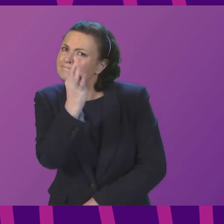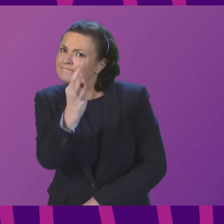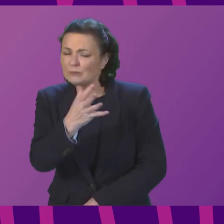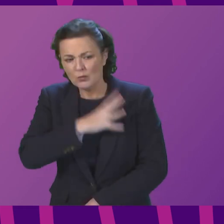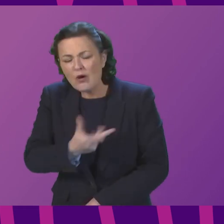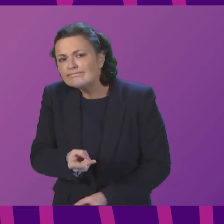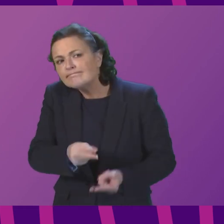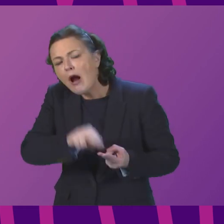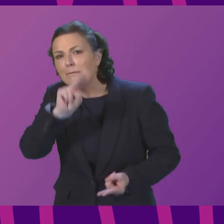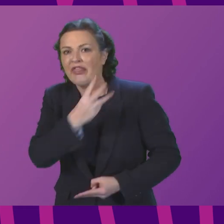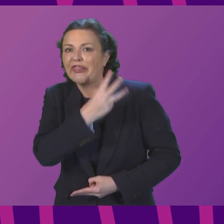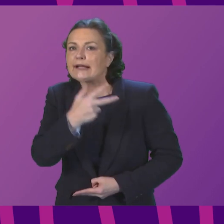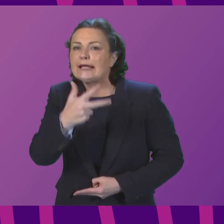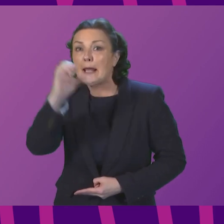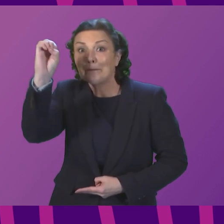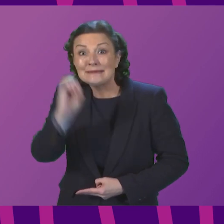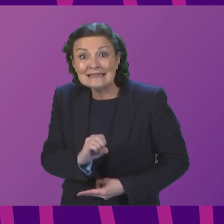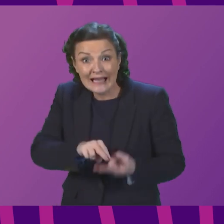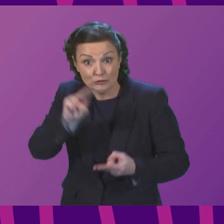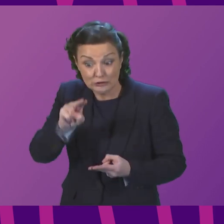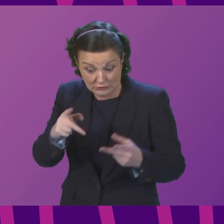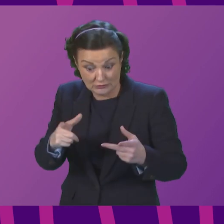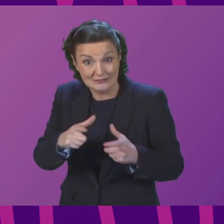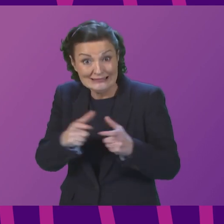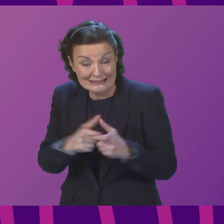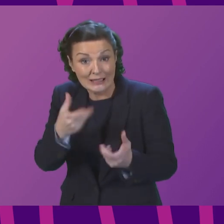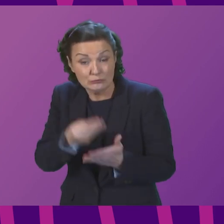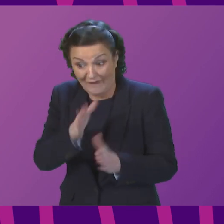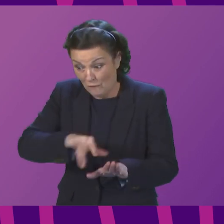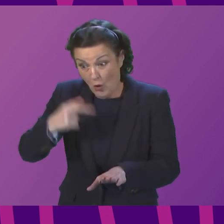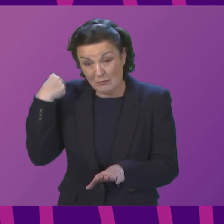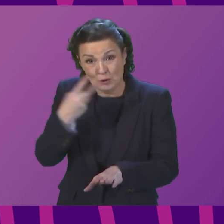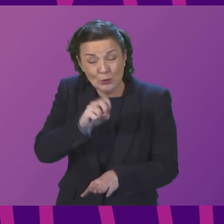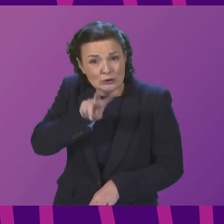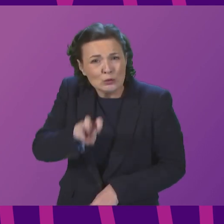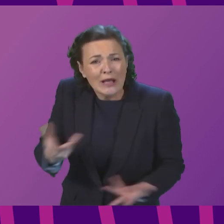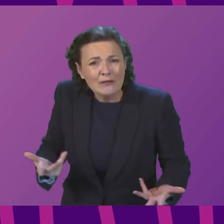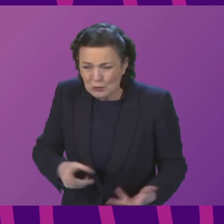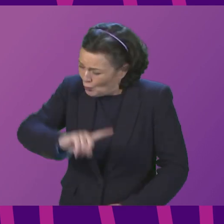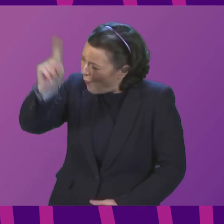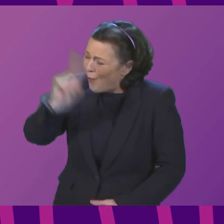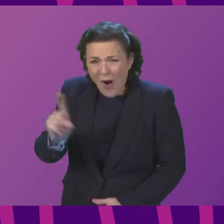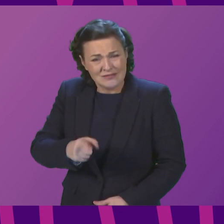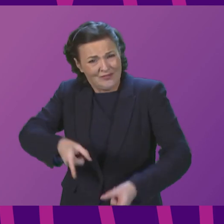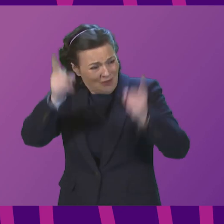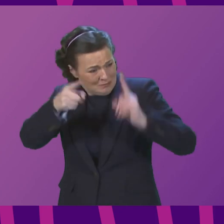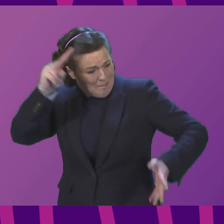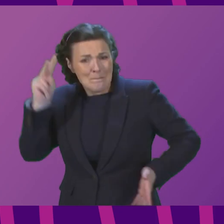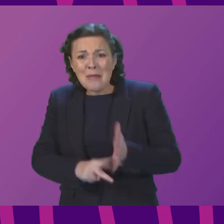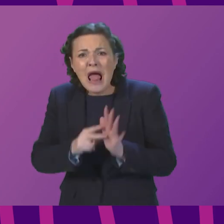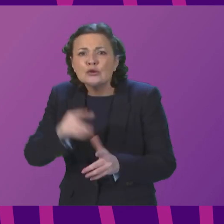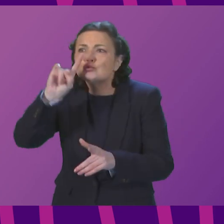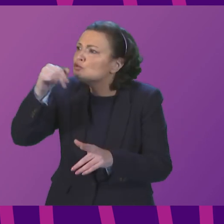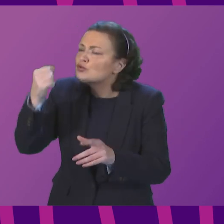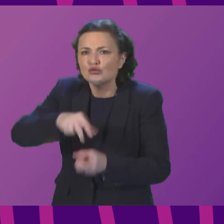increase in fares since 2012. So what is the First Minister's plan to